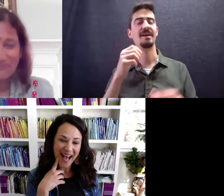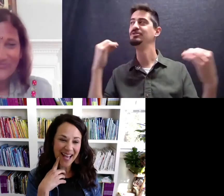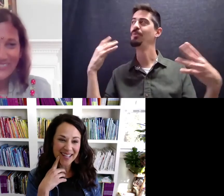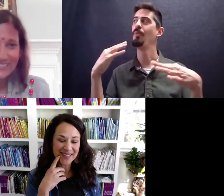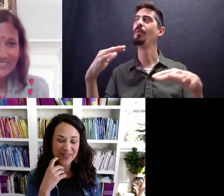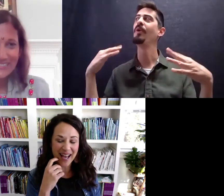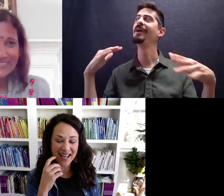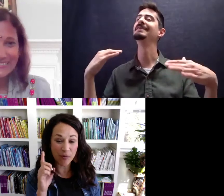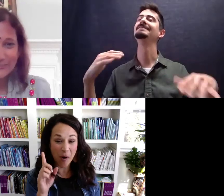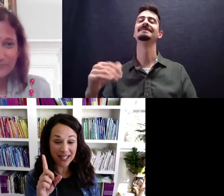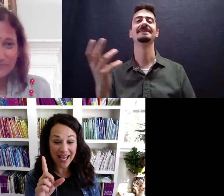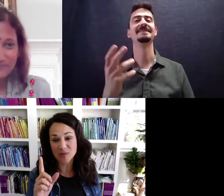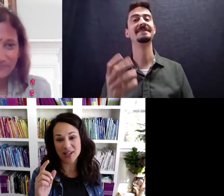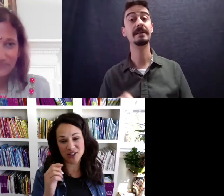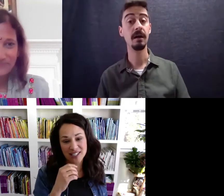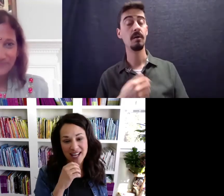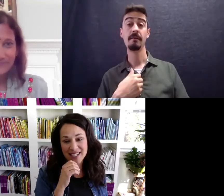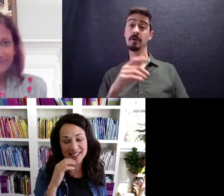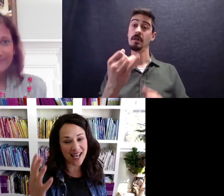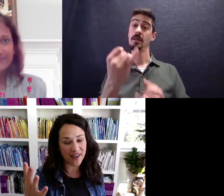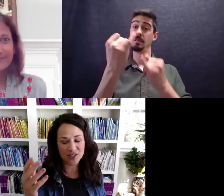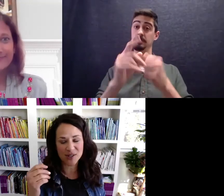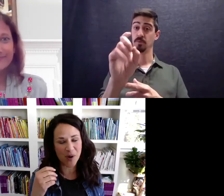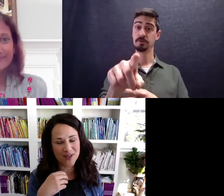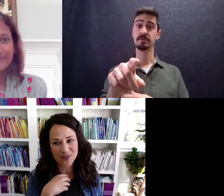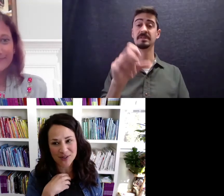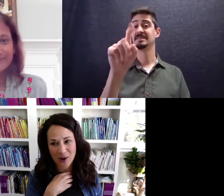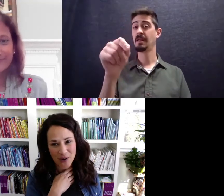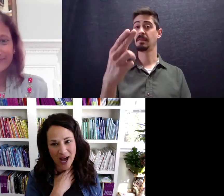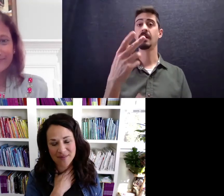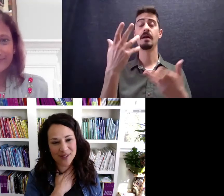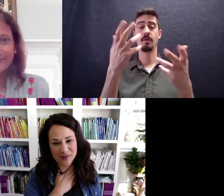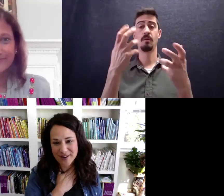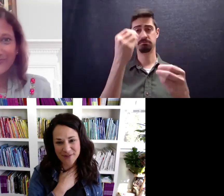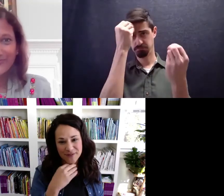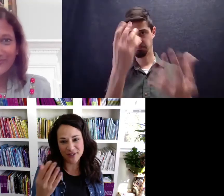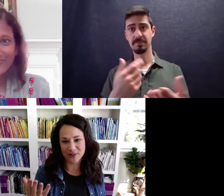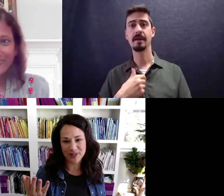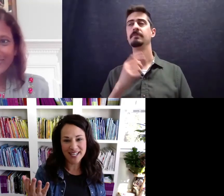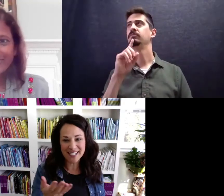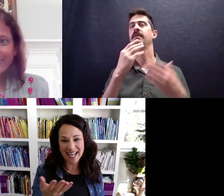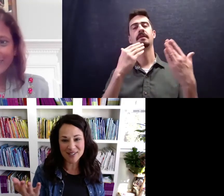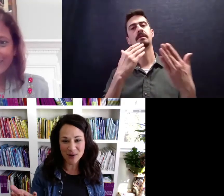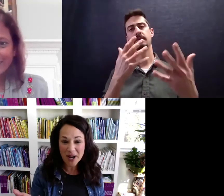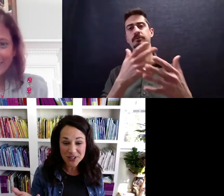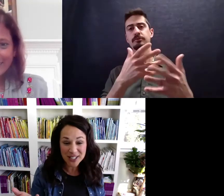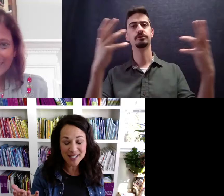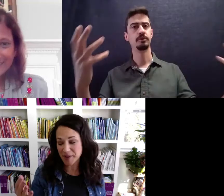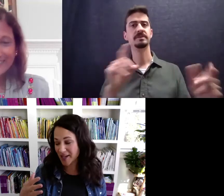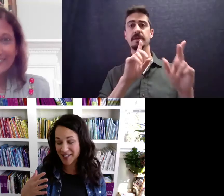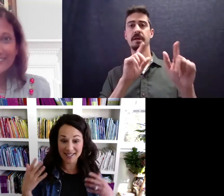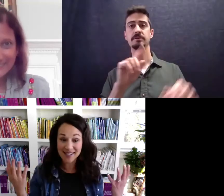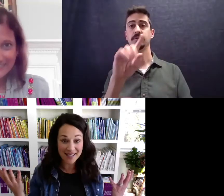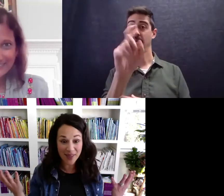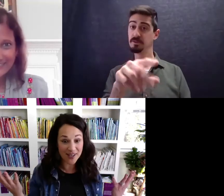Yeah. I have one last question. And, Seth, I just want you to know I'm so thankful for you to answer questions.